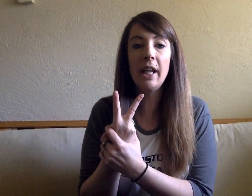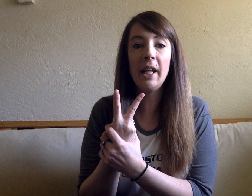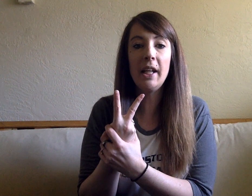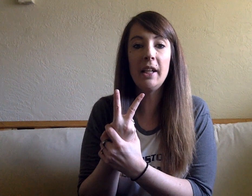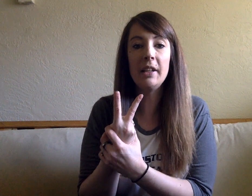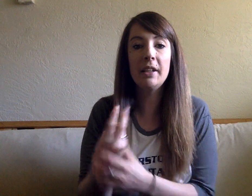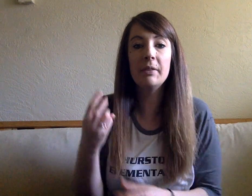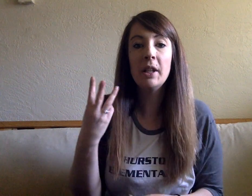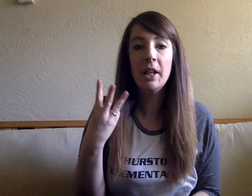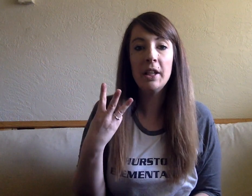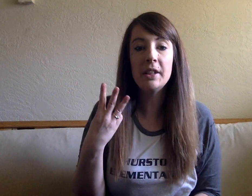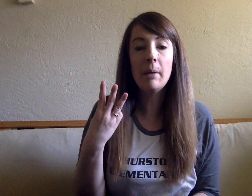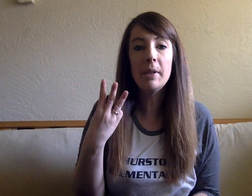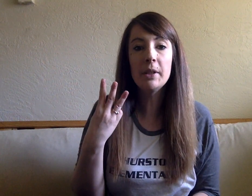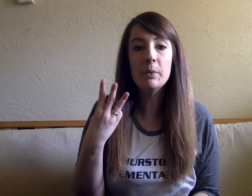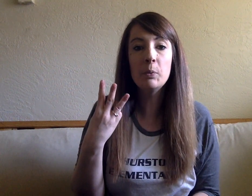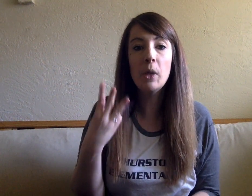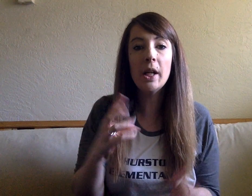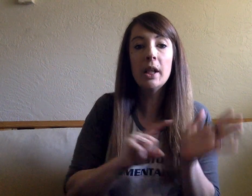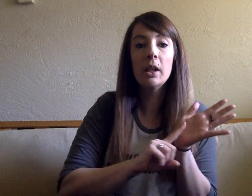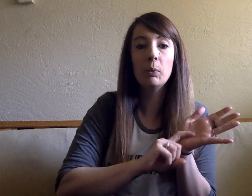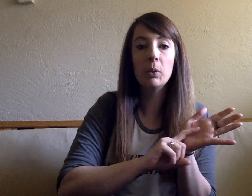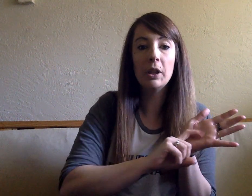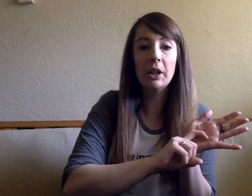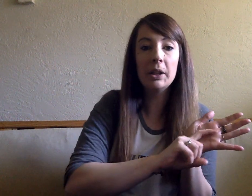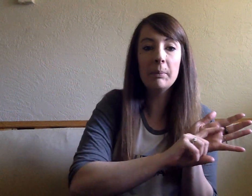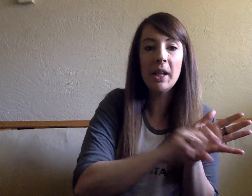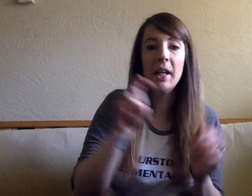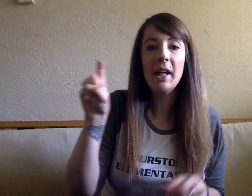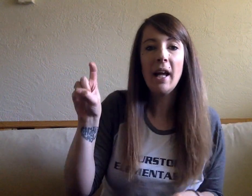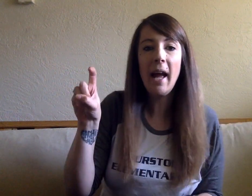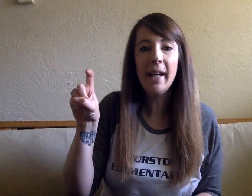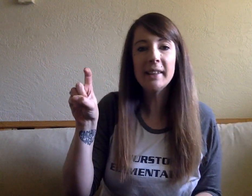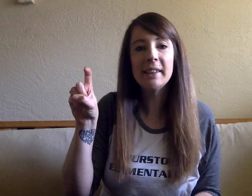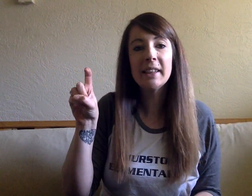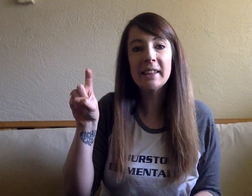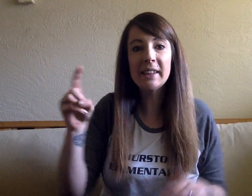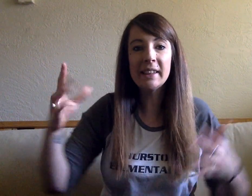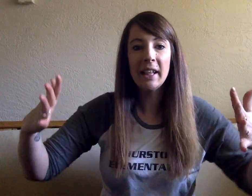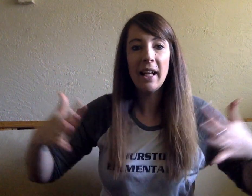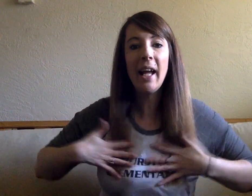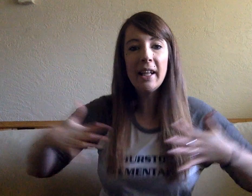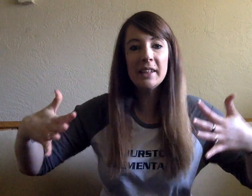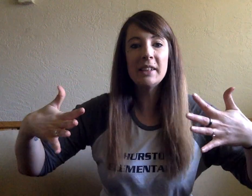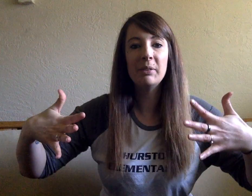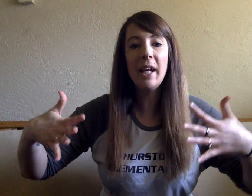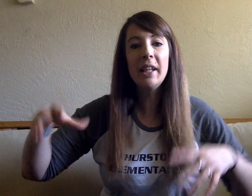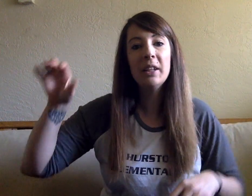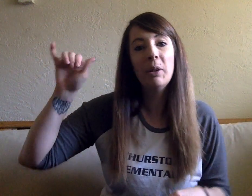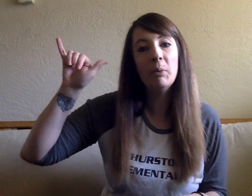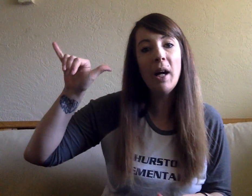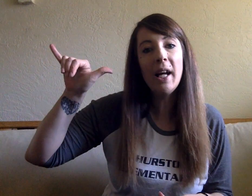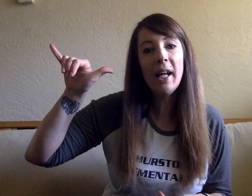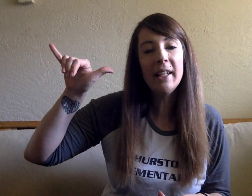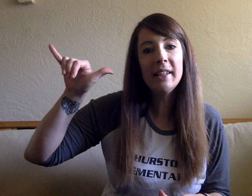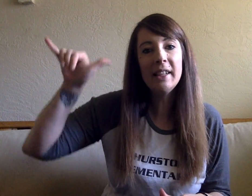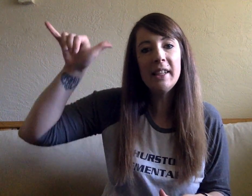Volcano. W. W. W. Worm. X. X. X. Ray. Y. E.